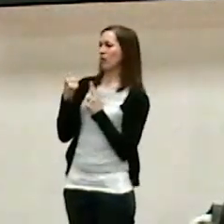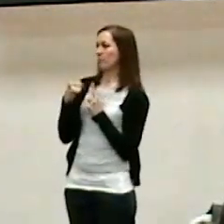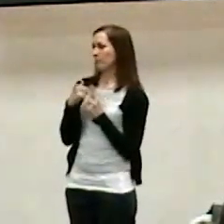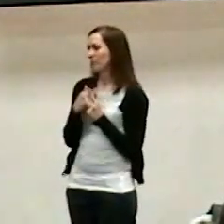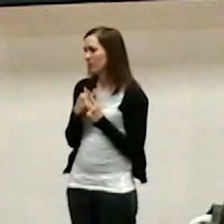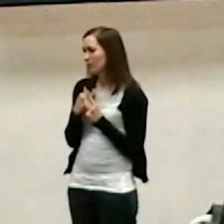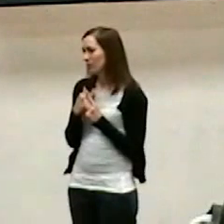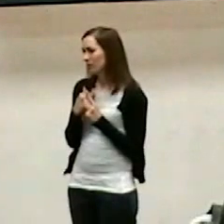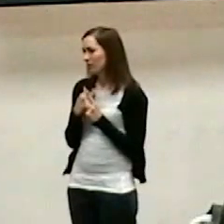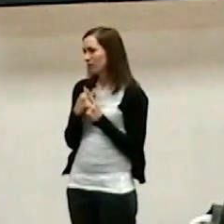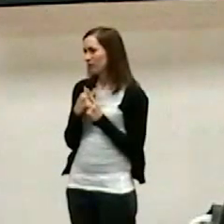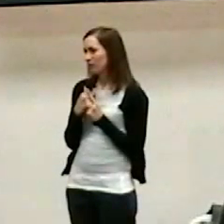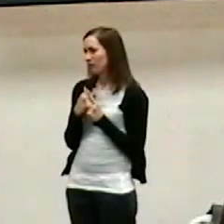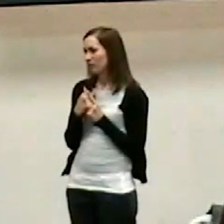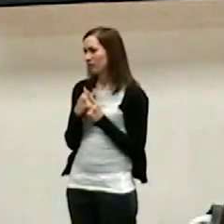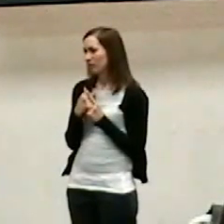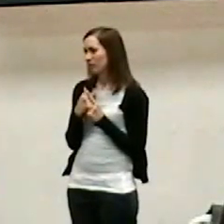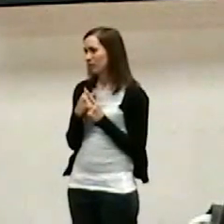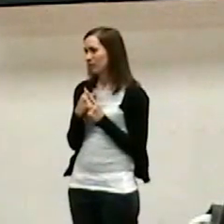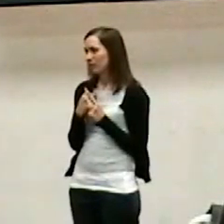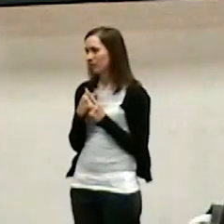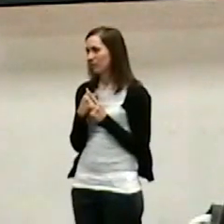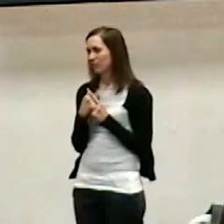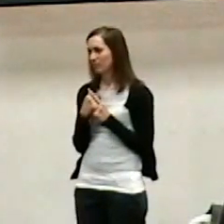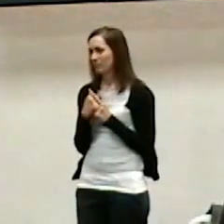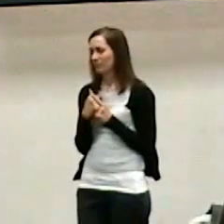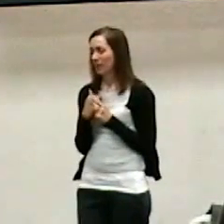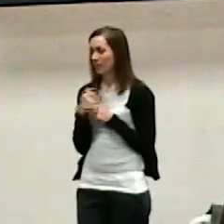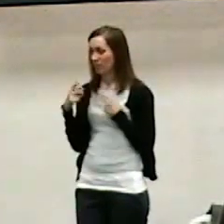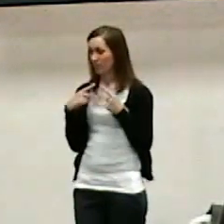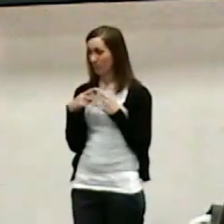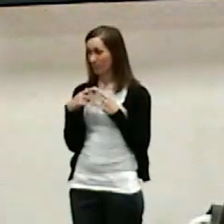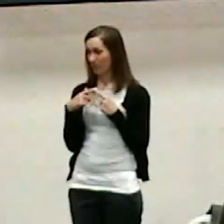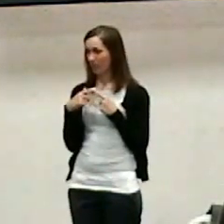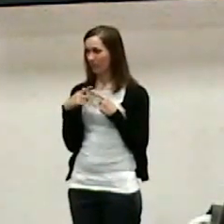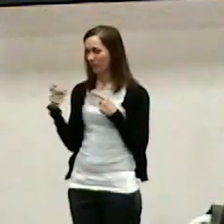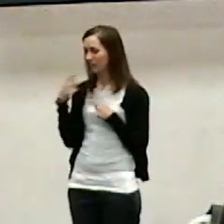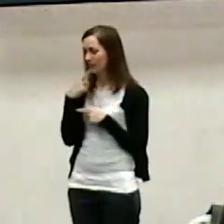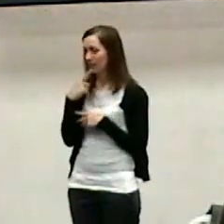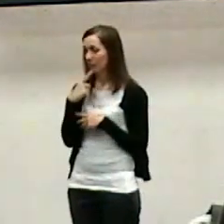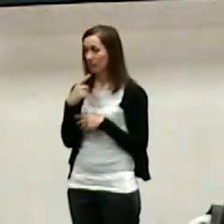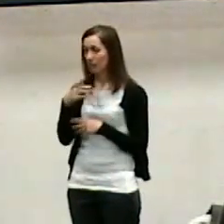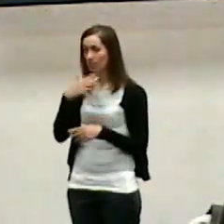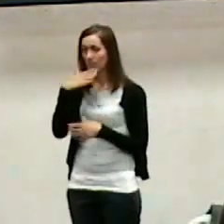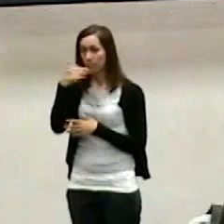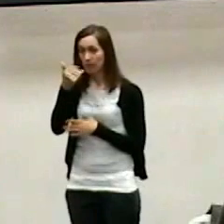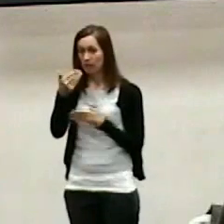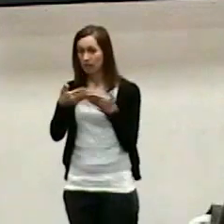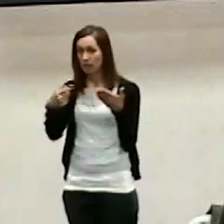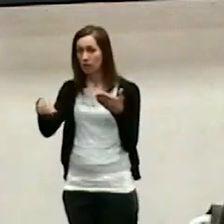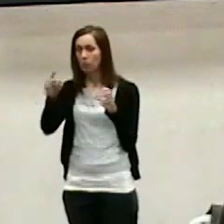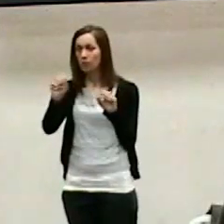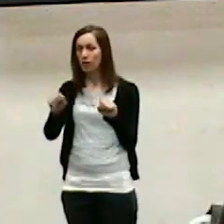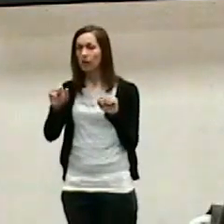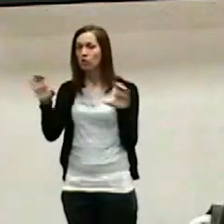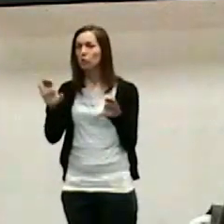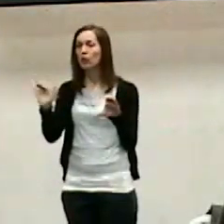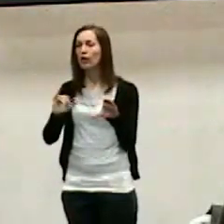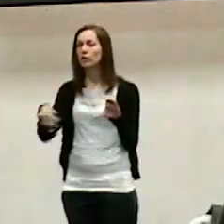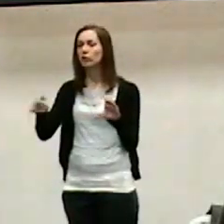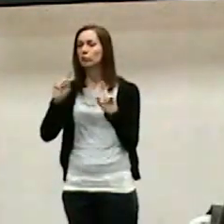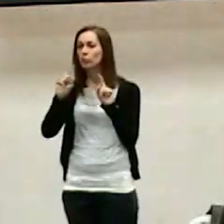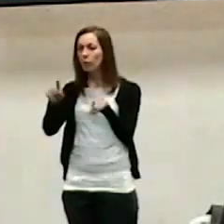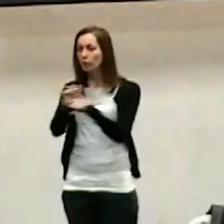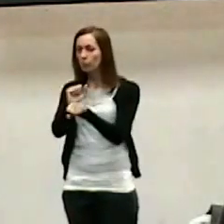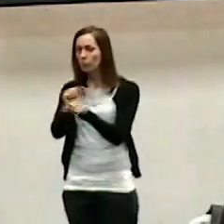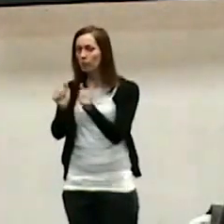day in particular, as I thought that night reading that email a few weeks ago. Gentlemen, the best thing you can do as you go to work with a church or plant a new